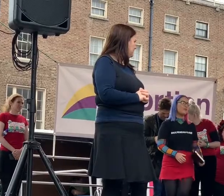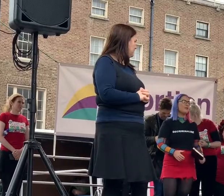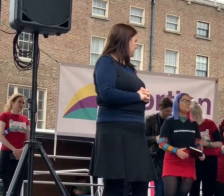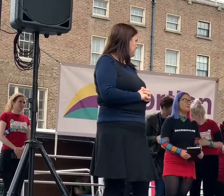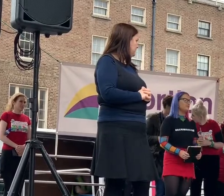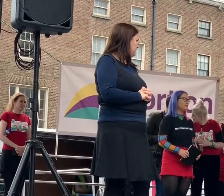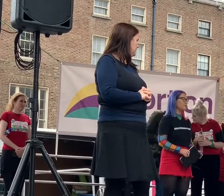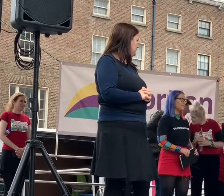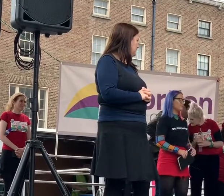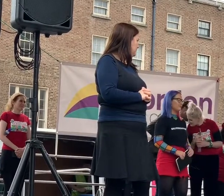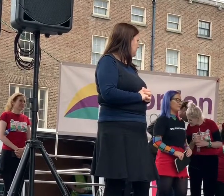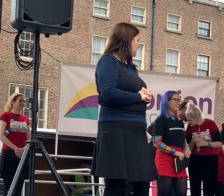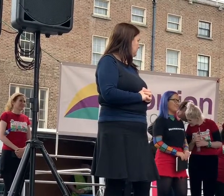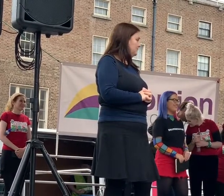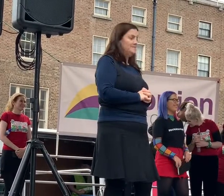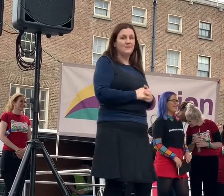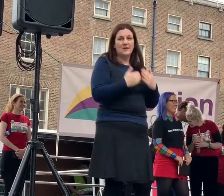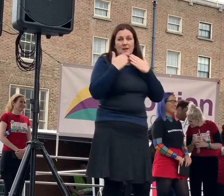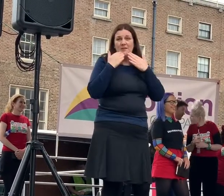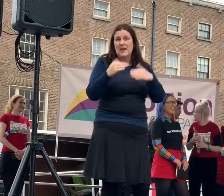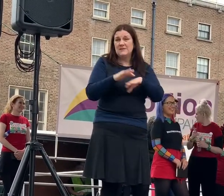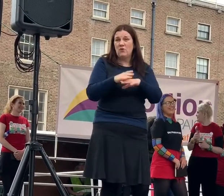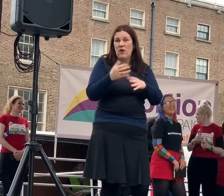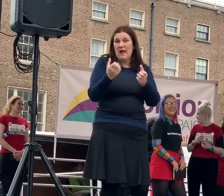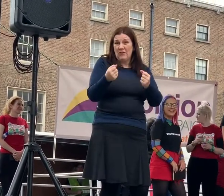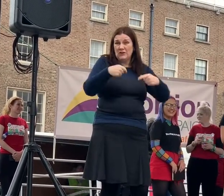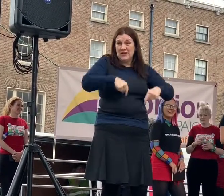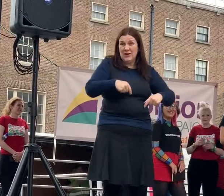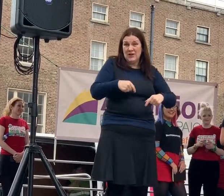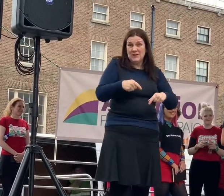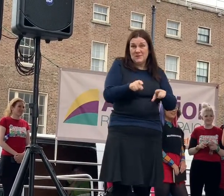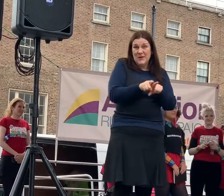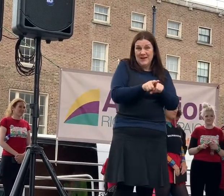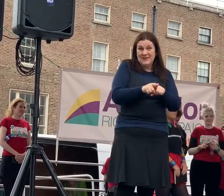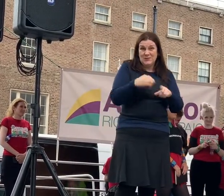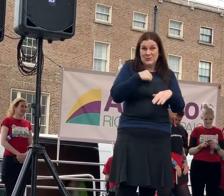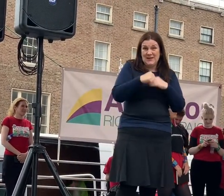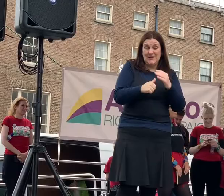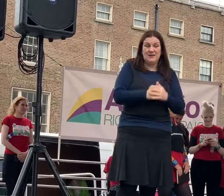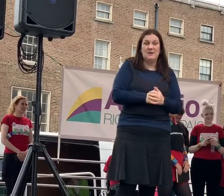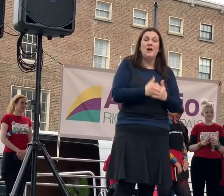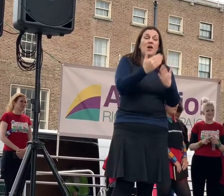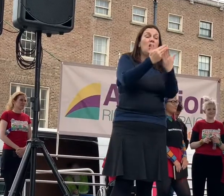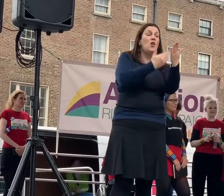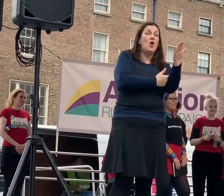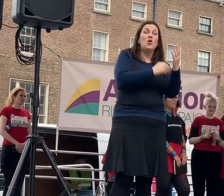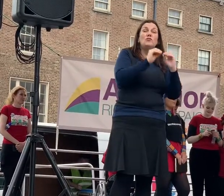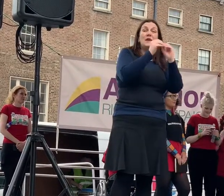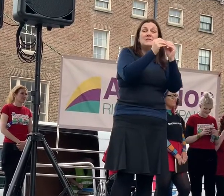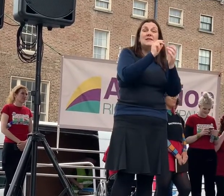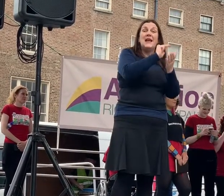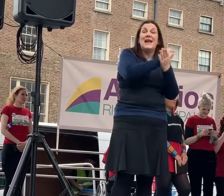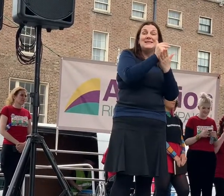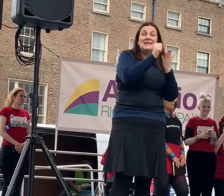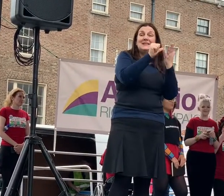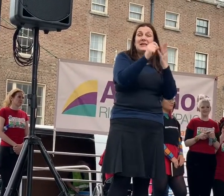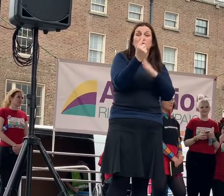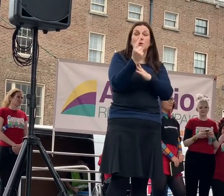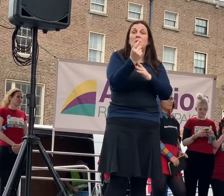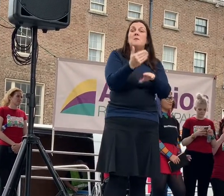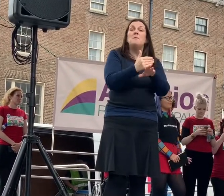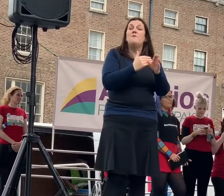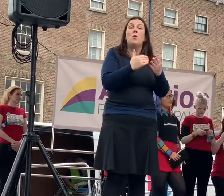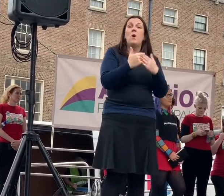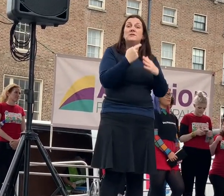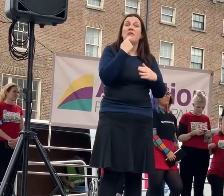I think I've got it. folks, thanks for having us today. A law created in 1861 before the lightbulb was